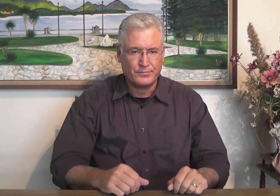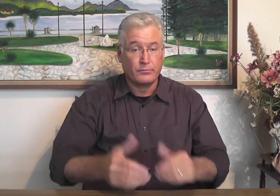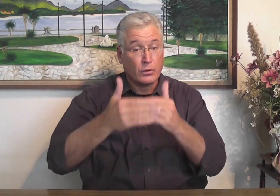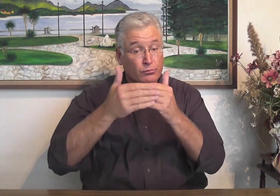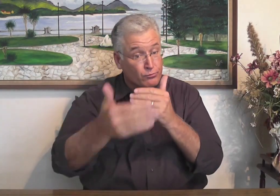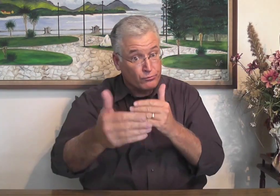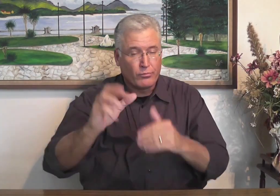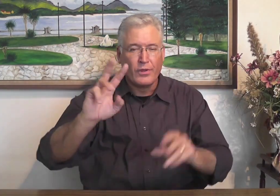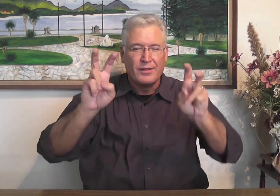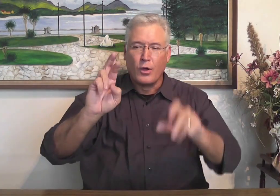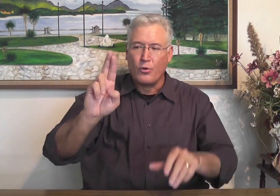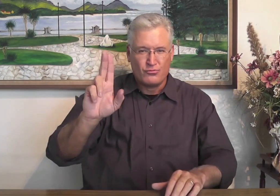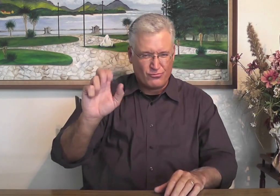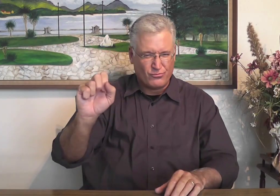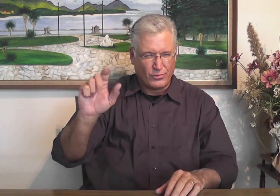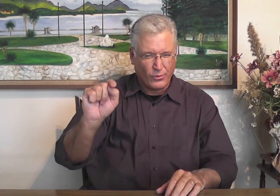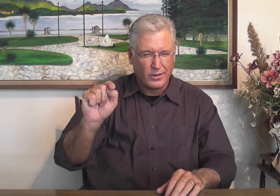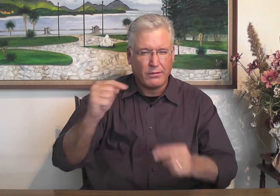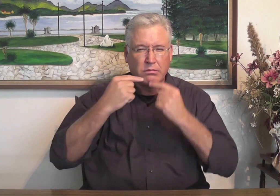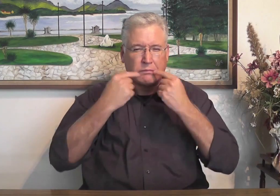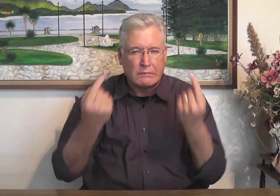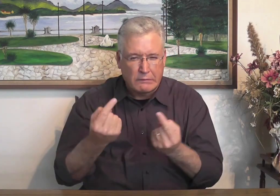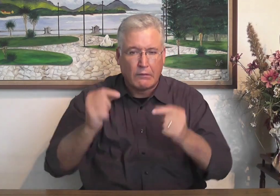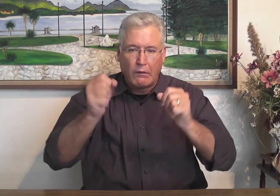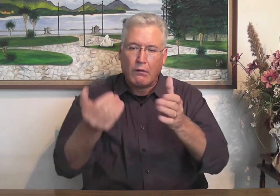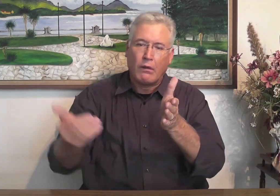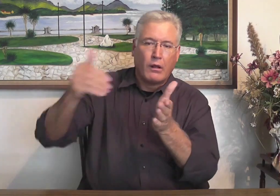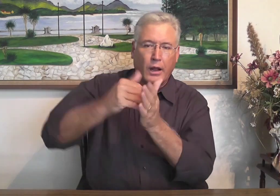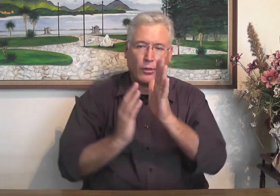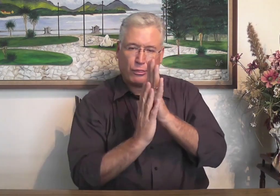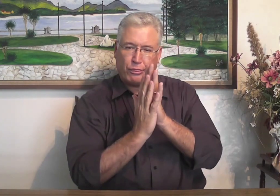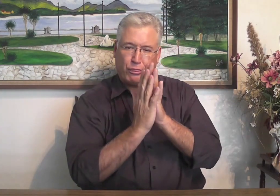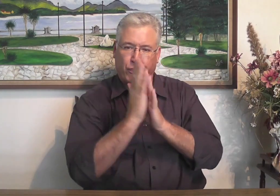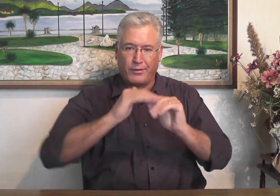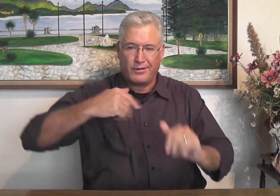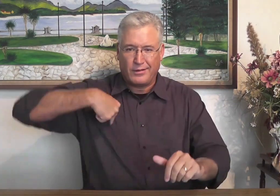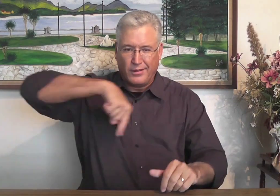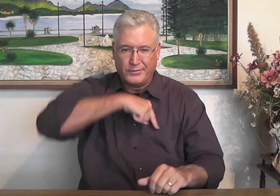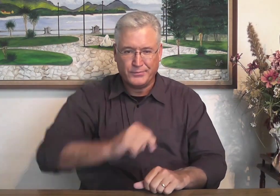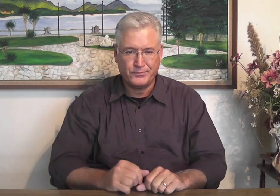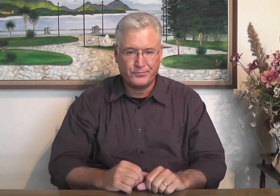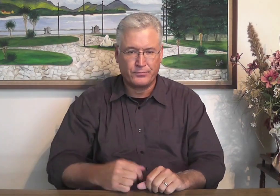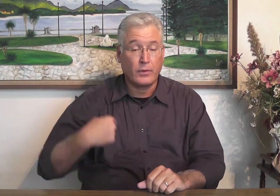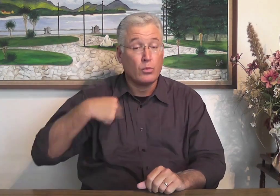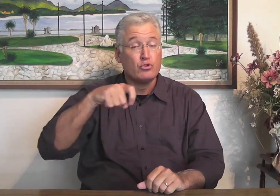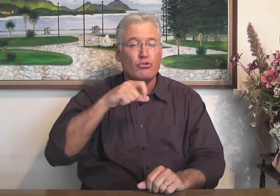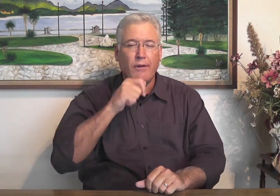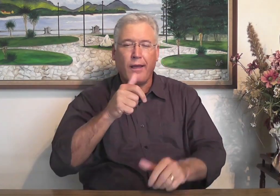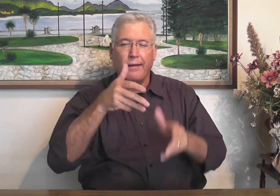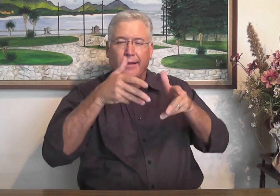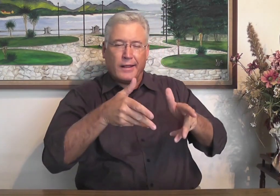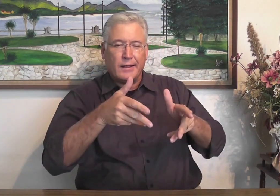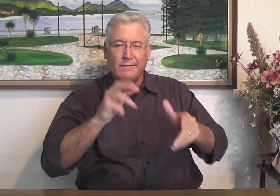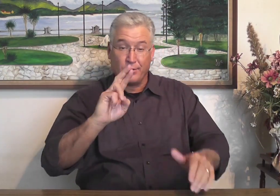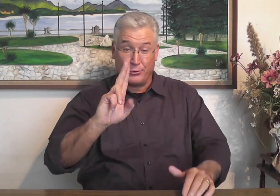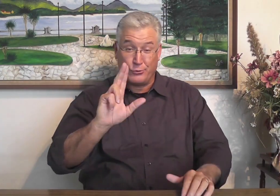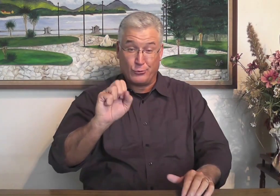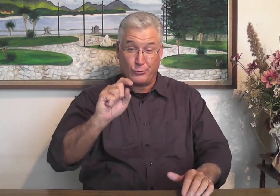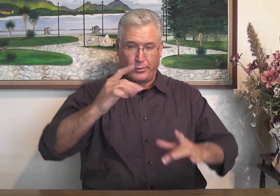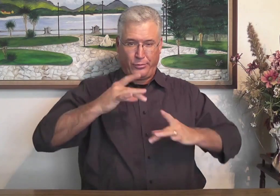made us new, finished. And we don't want the rust or the sin to stay creeped up on us